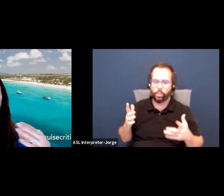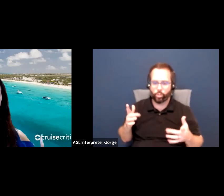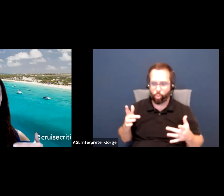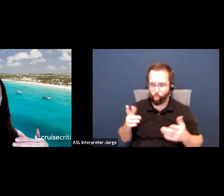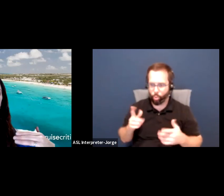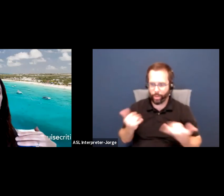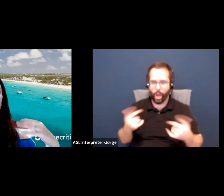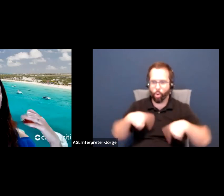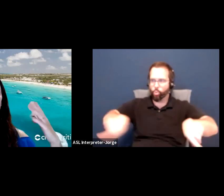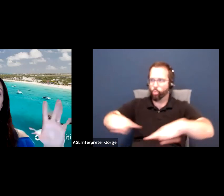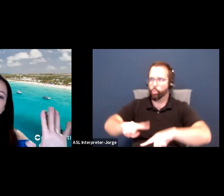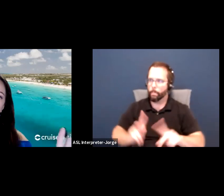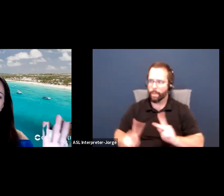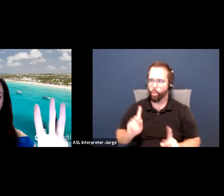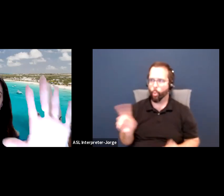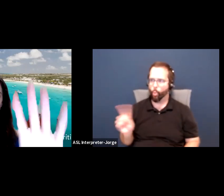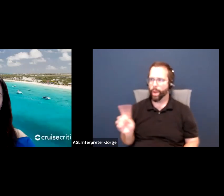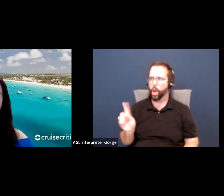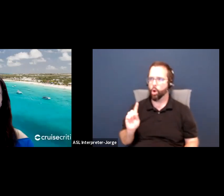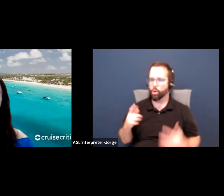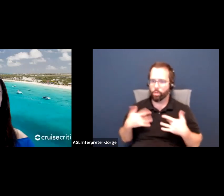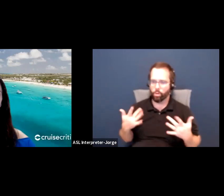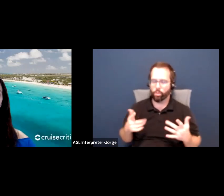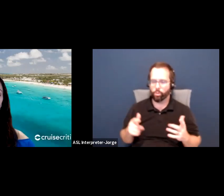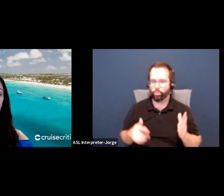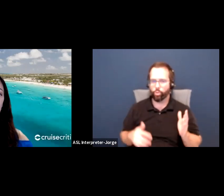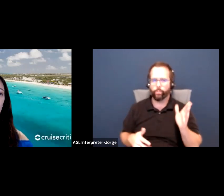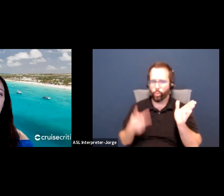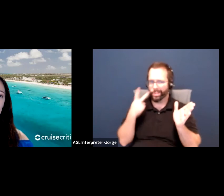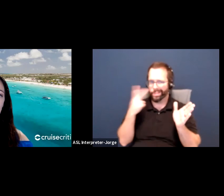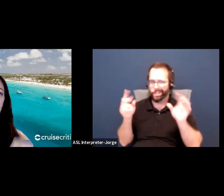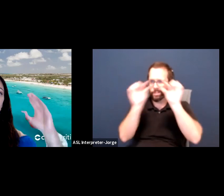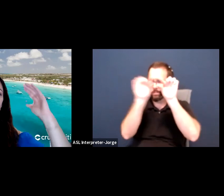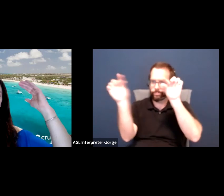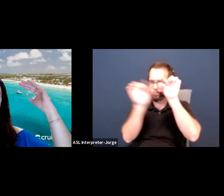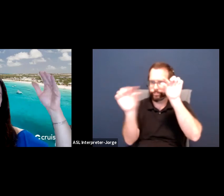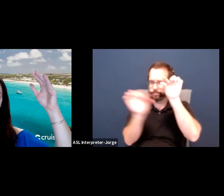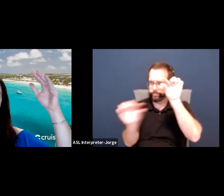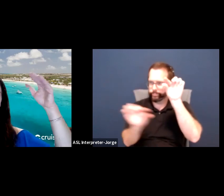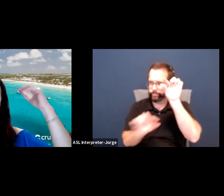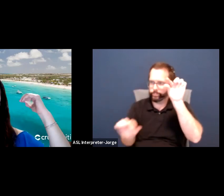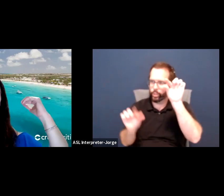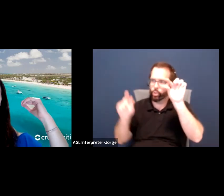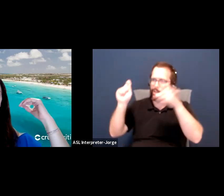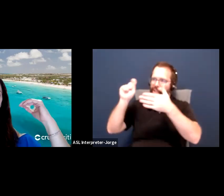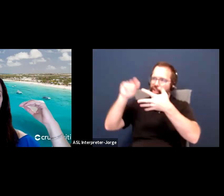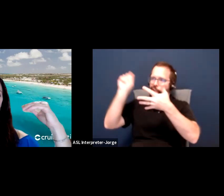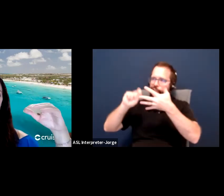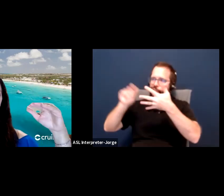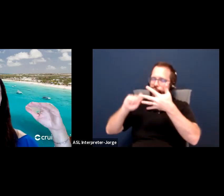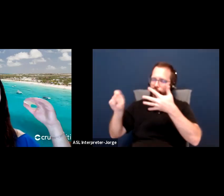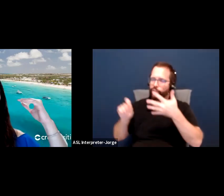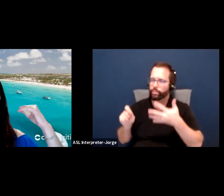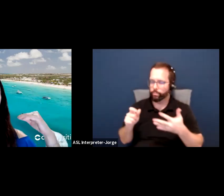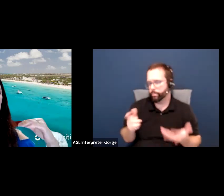this process to where basically all of these line items lead to the same thing. You do your strategic plan. You